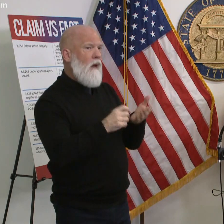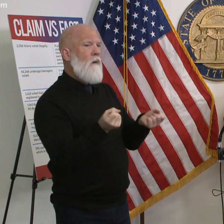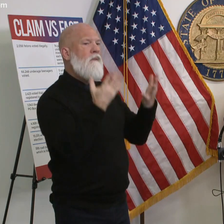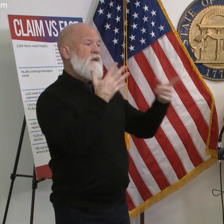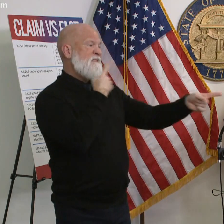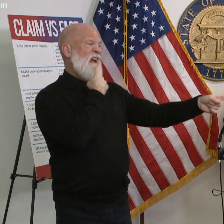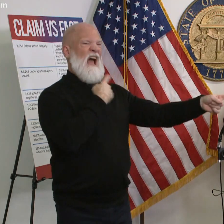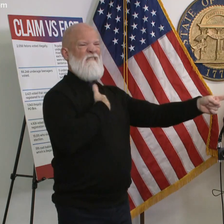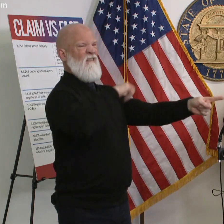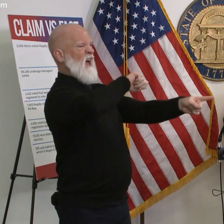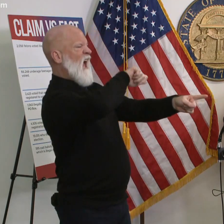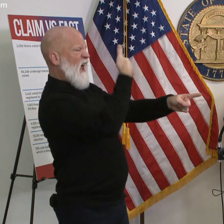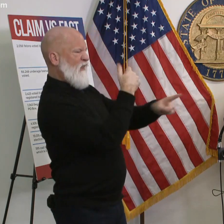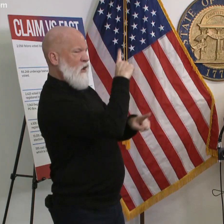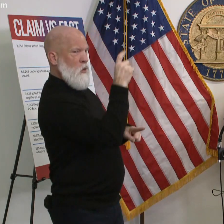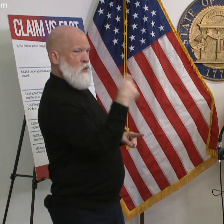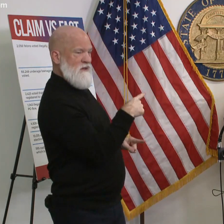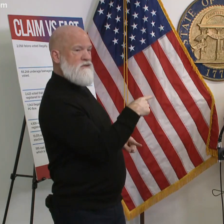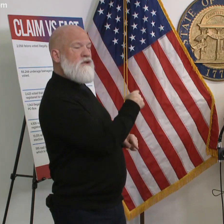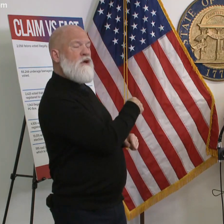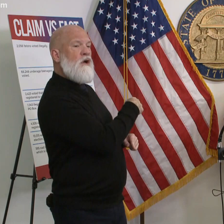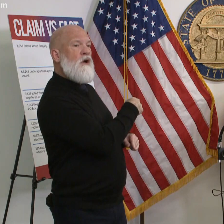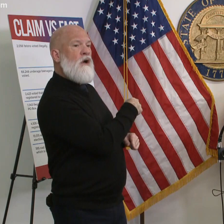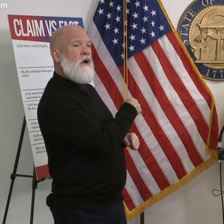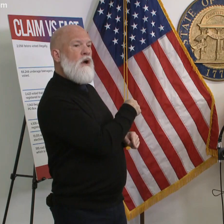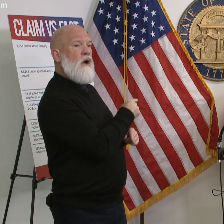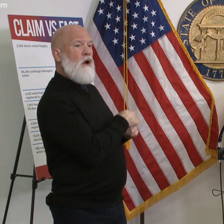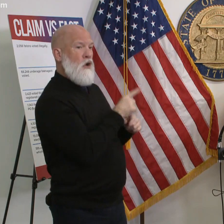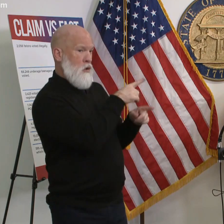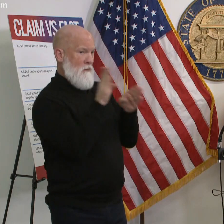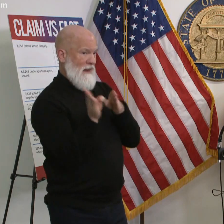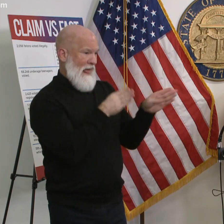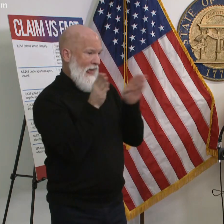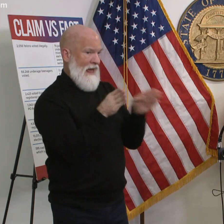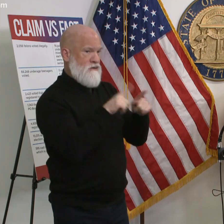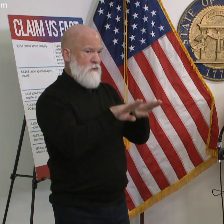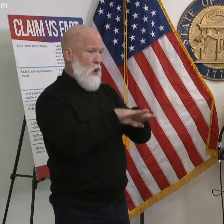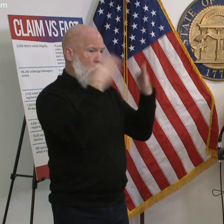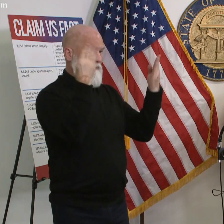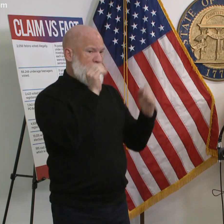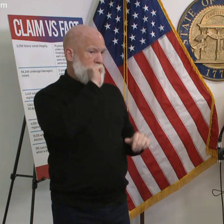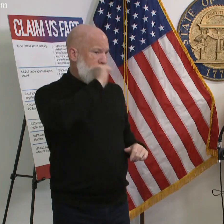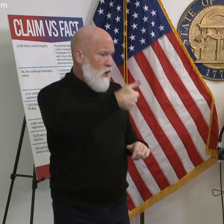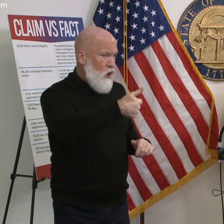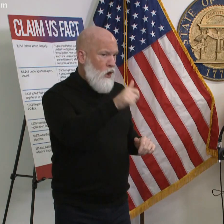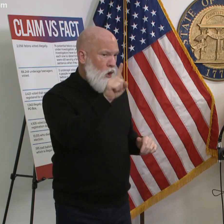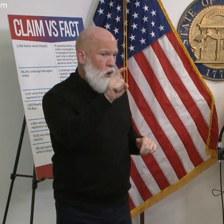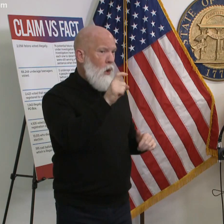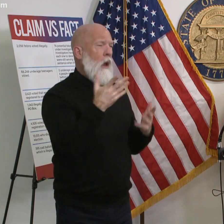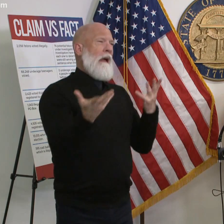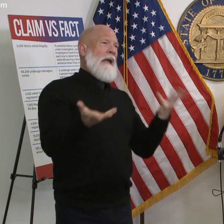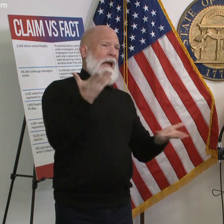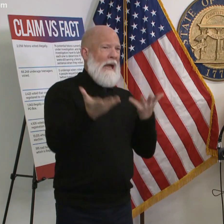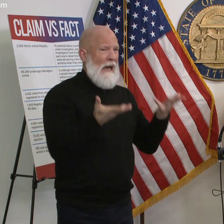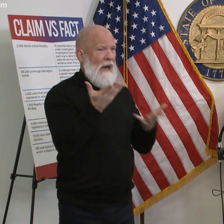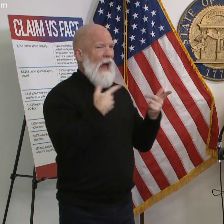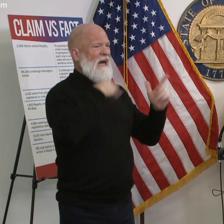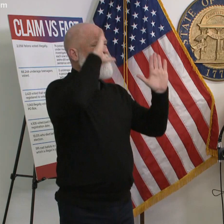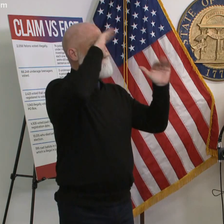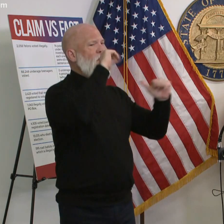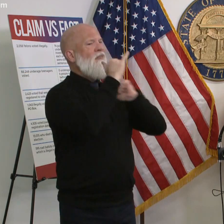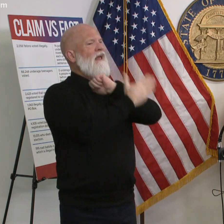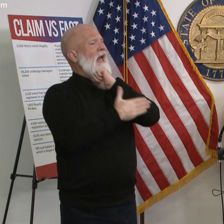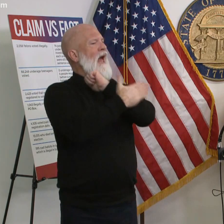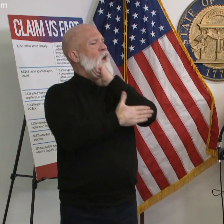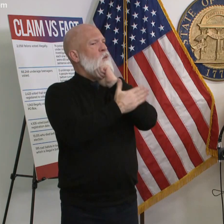do you guys definitely plan on counting tomorrow uh remember the counties count but we they they